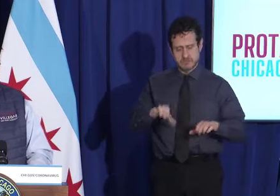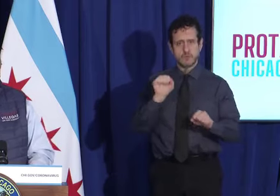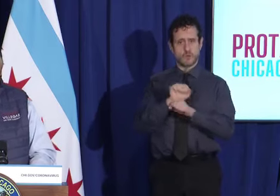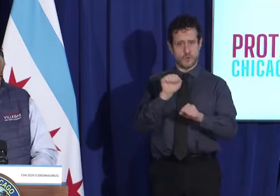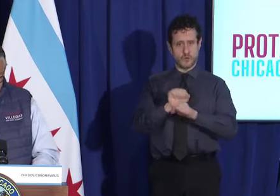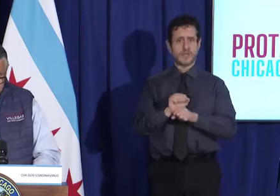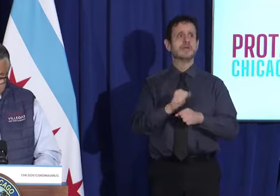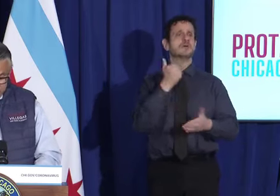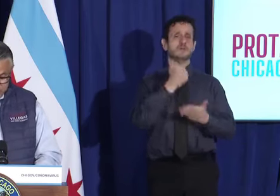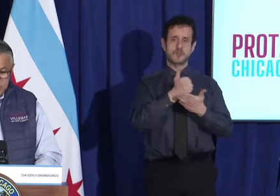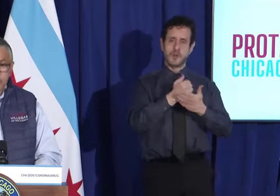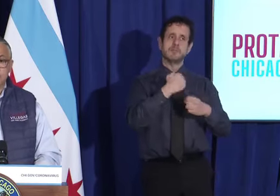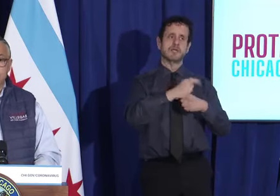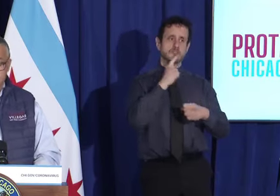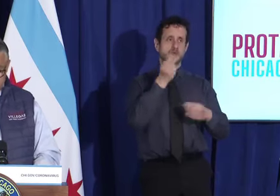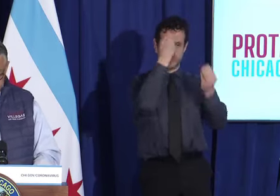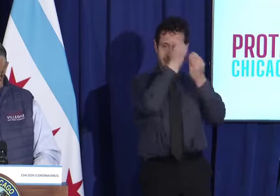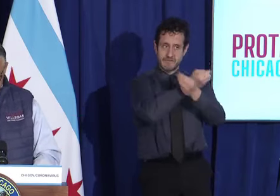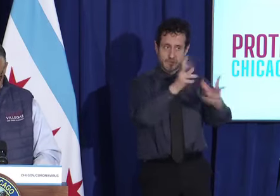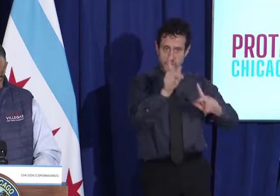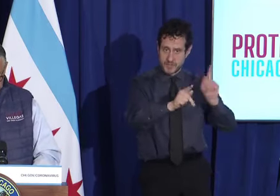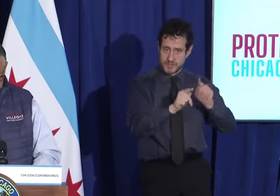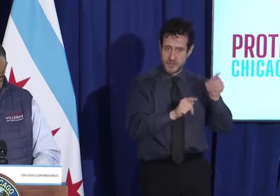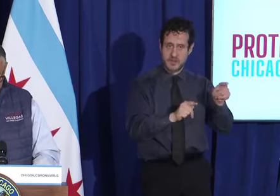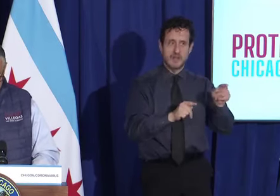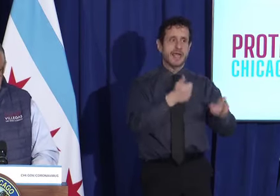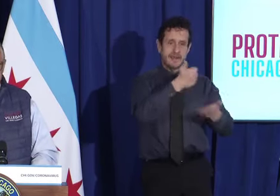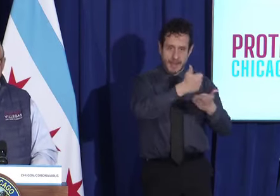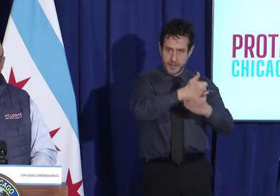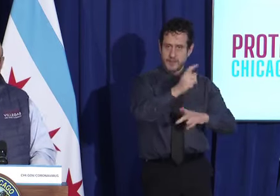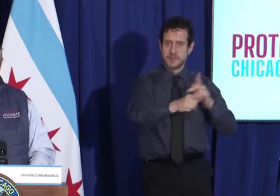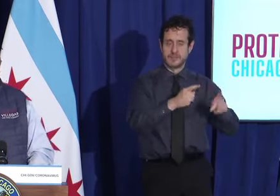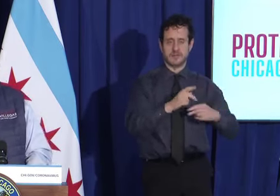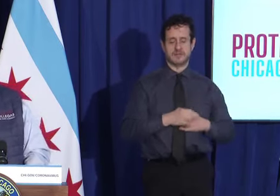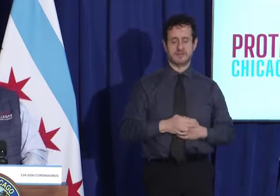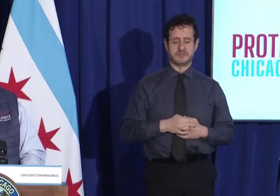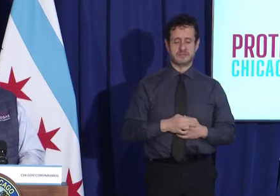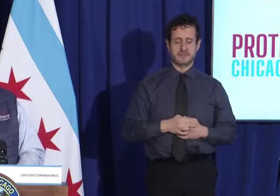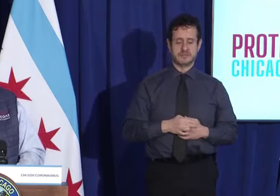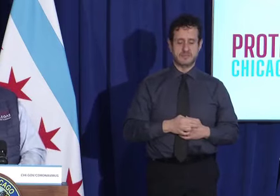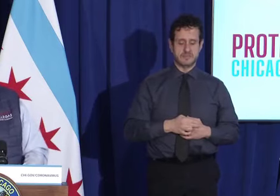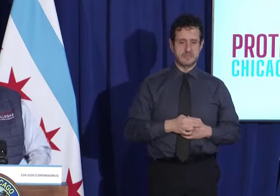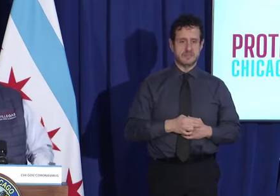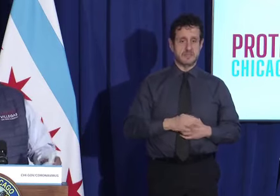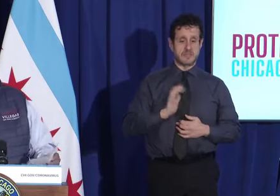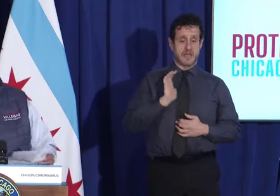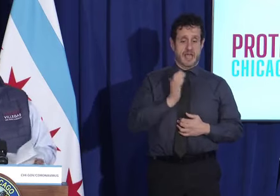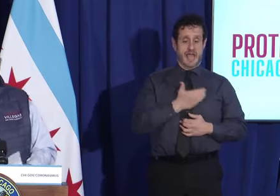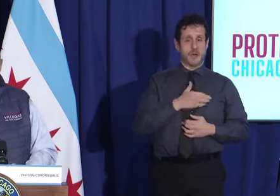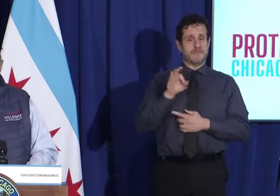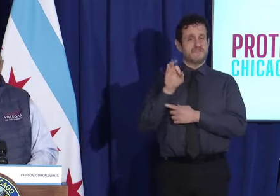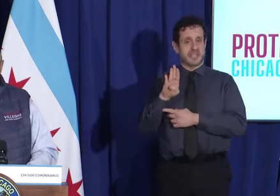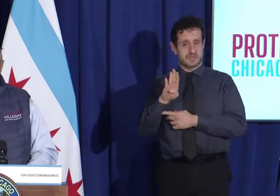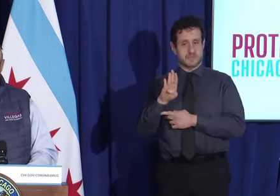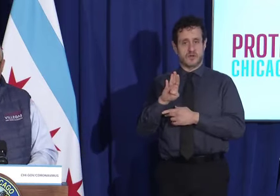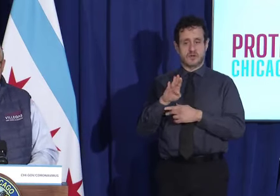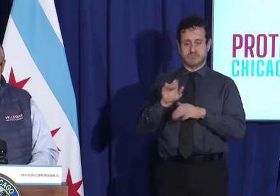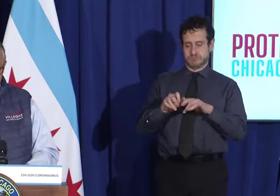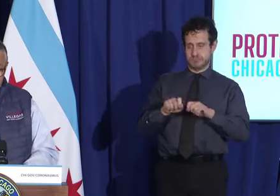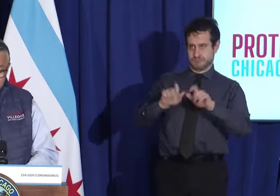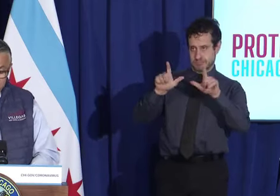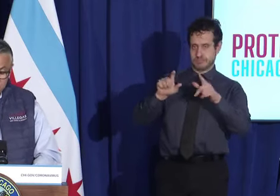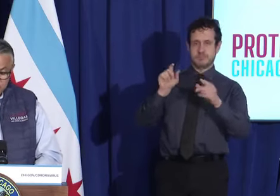informed and receive assistance during this time. We have consistently updated our social media platforms with